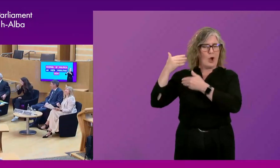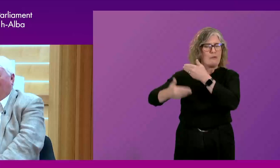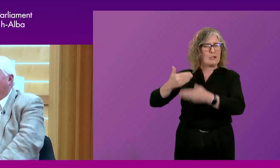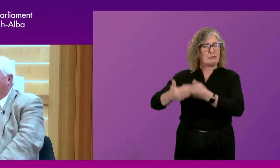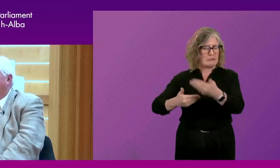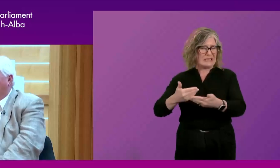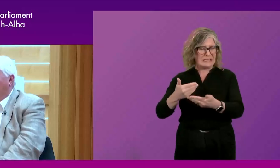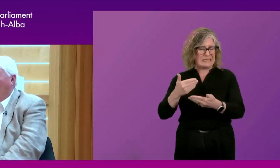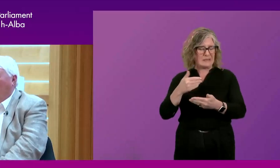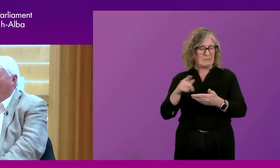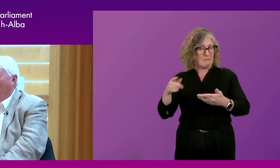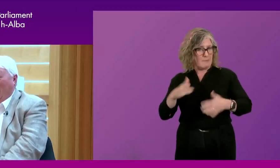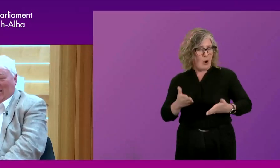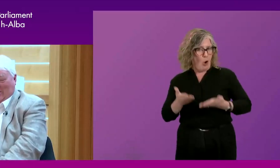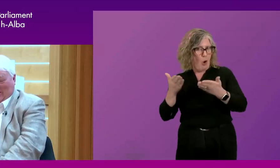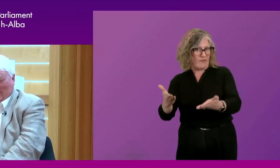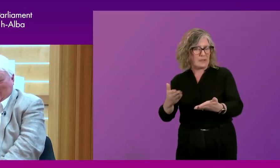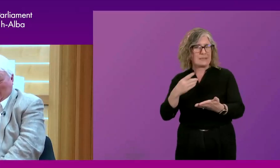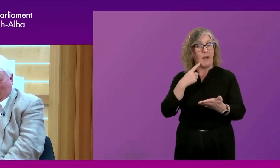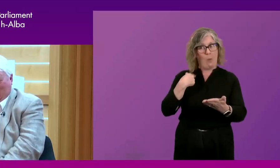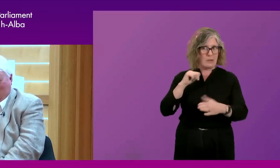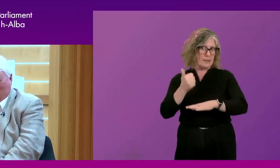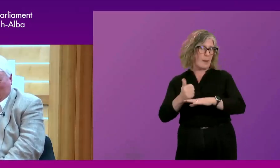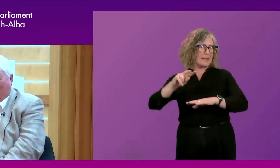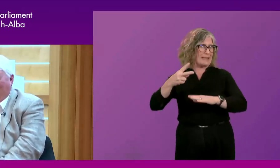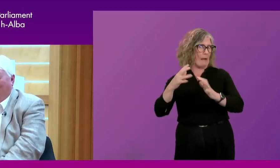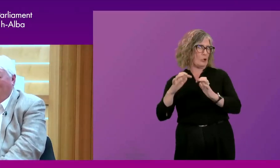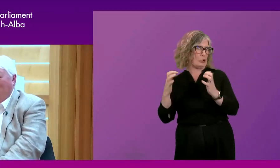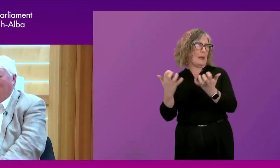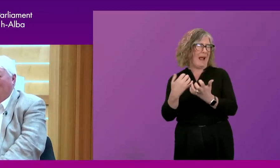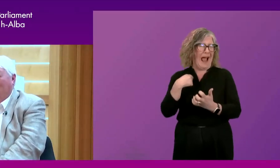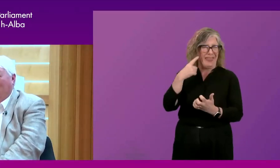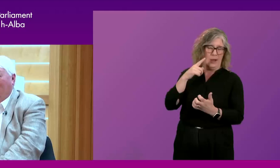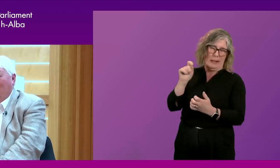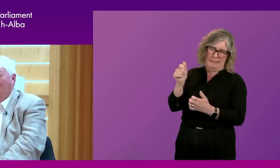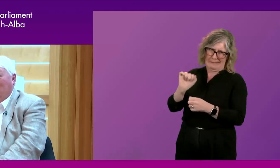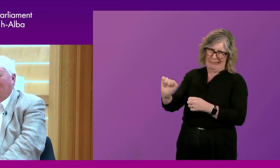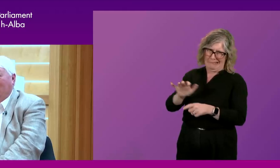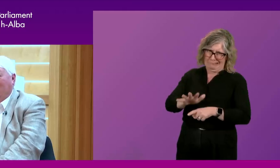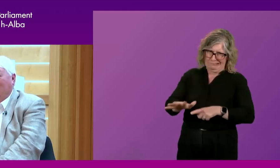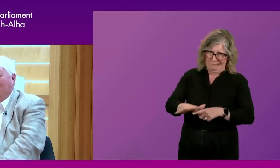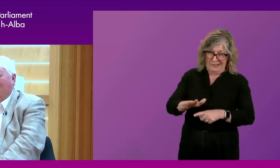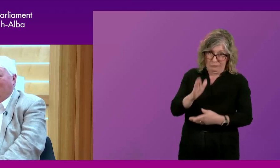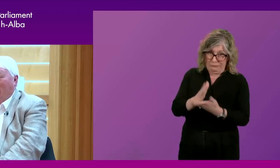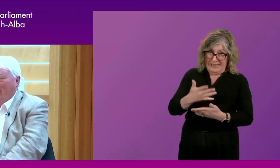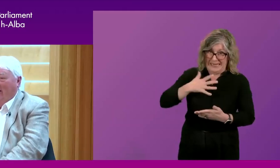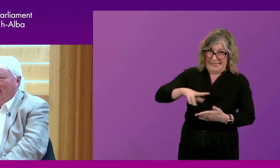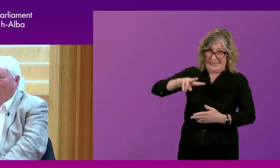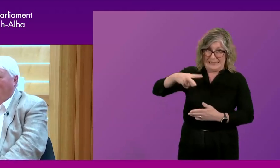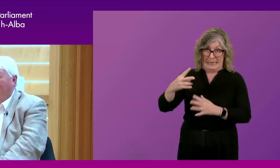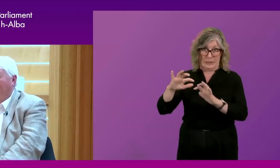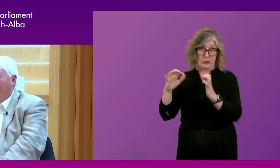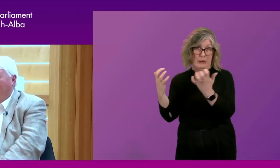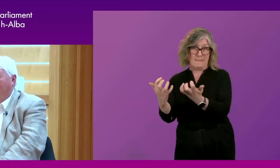I think that was a little ducal gag, actually. I think it was a little joke. But I'm not sure, I'm not sure we need a second chamber. And